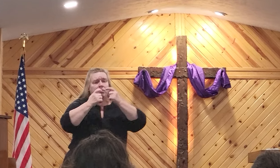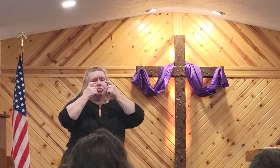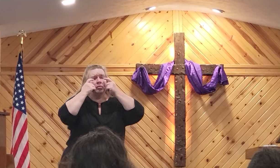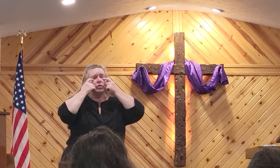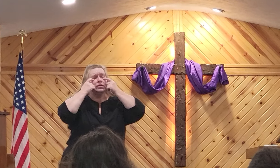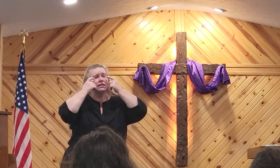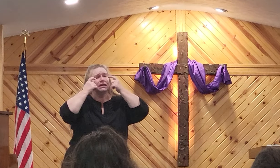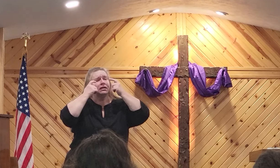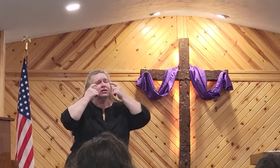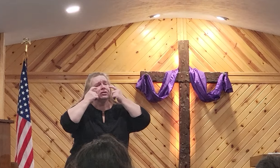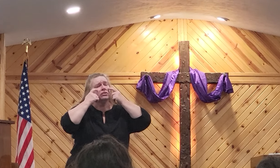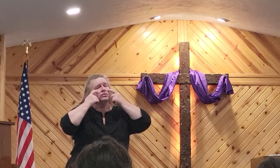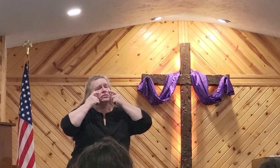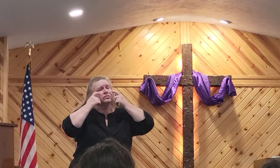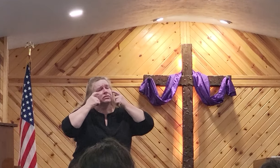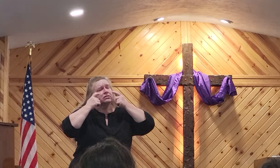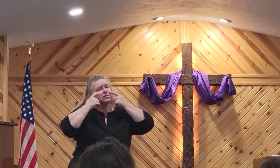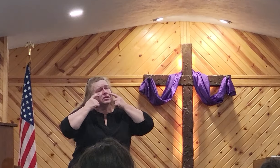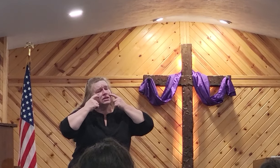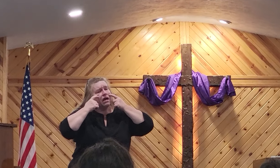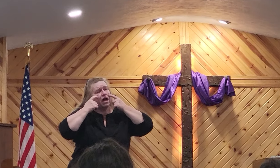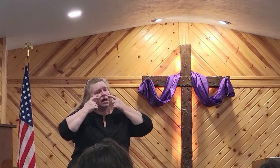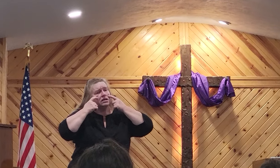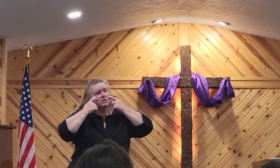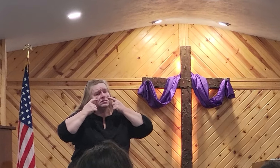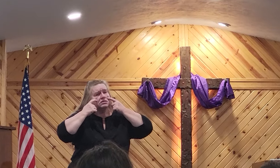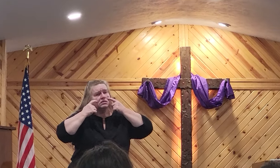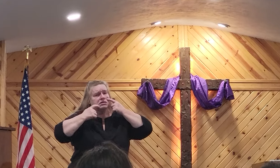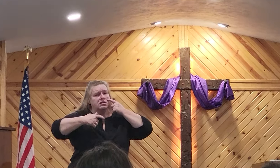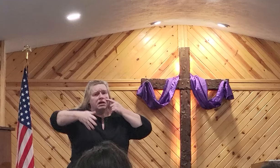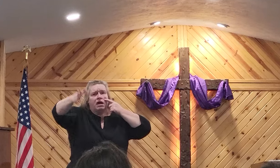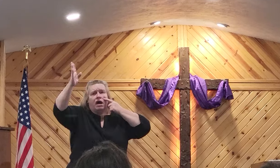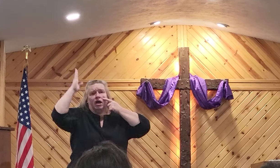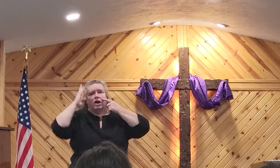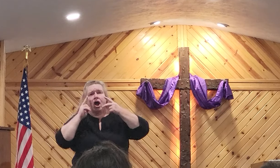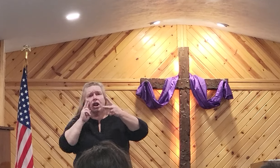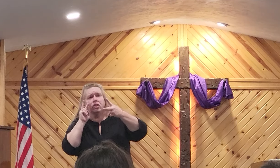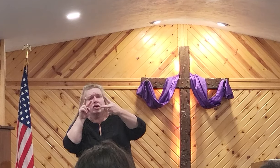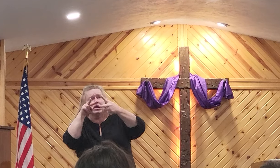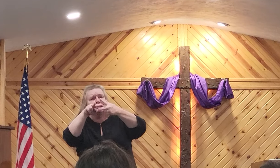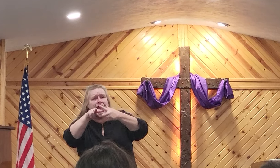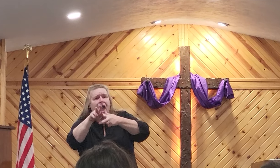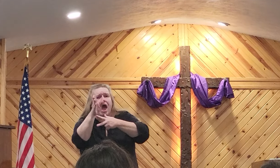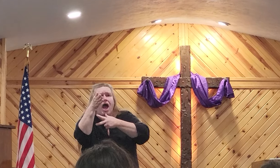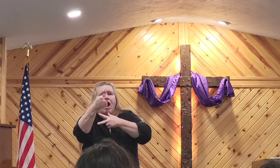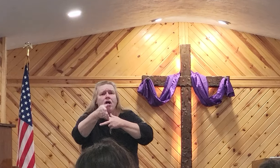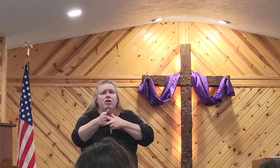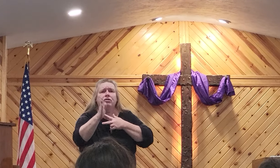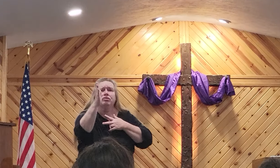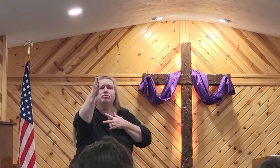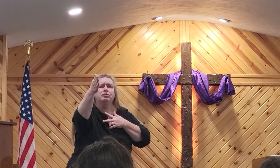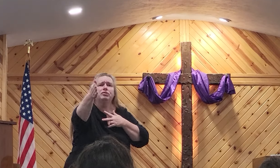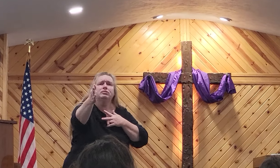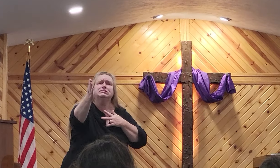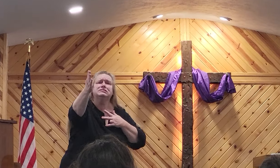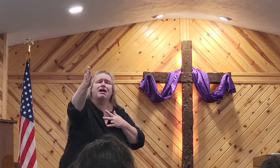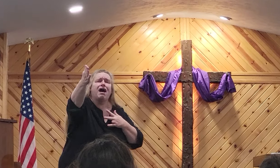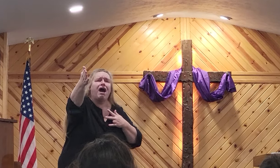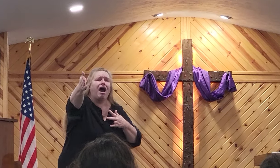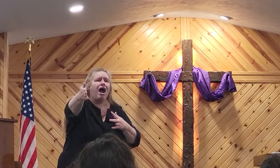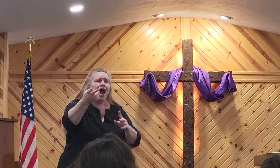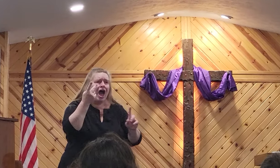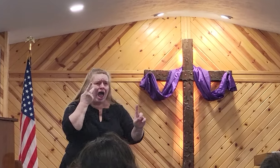To tears in his eyes, God broke down through